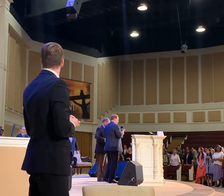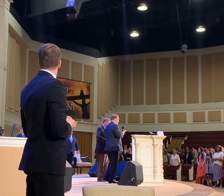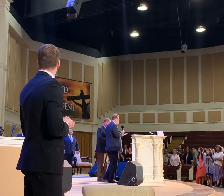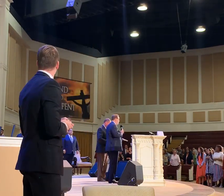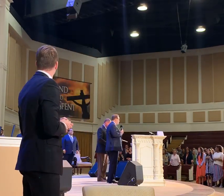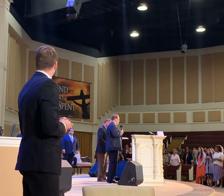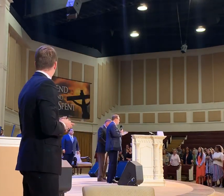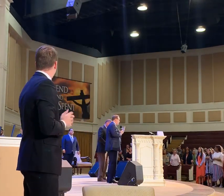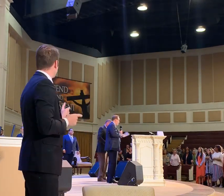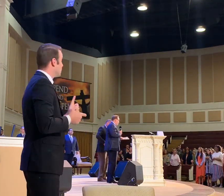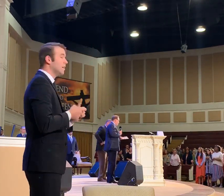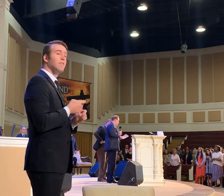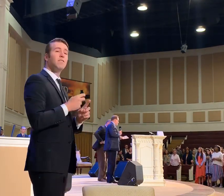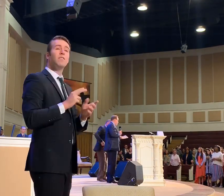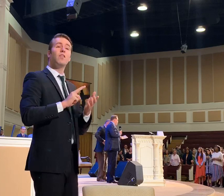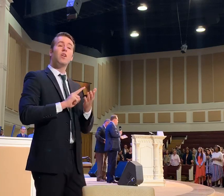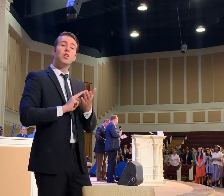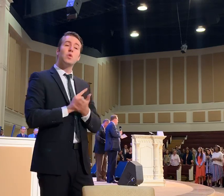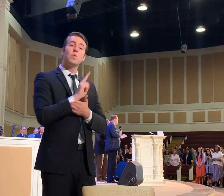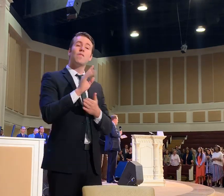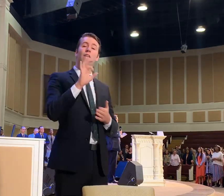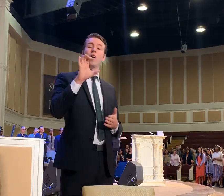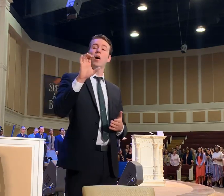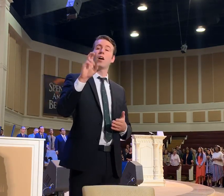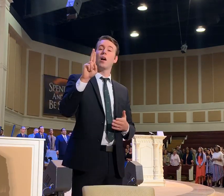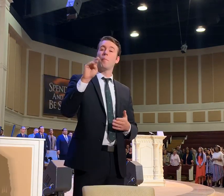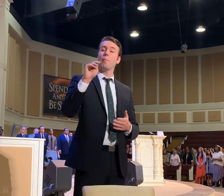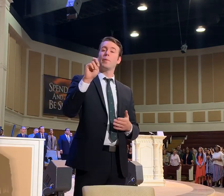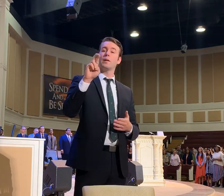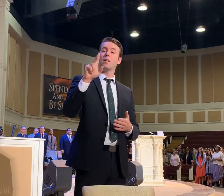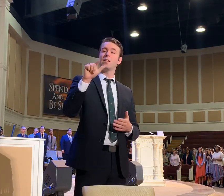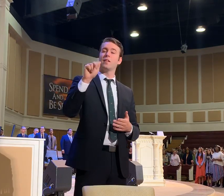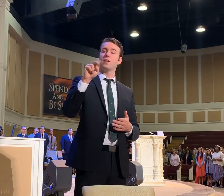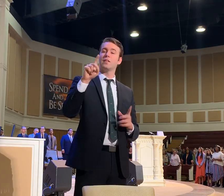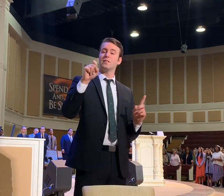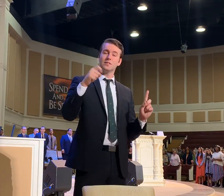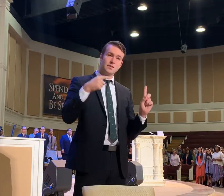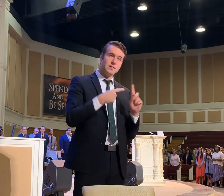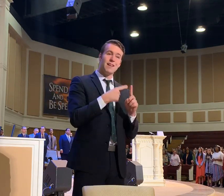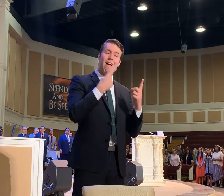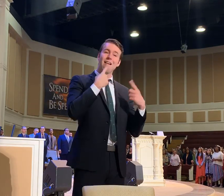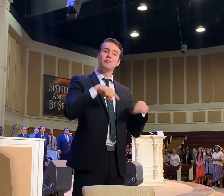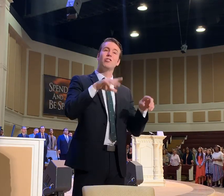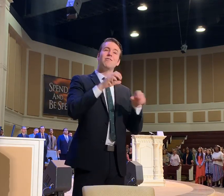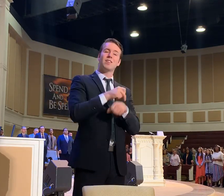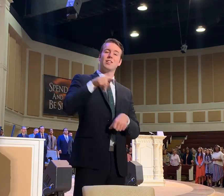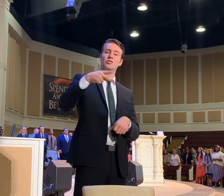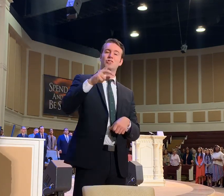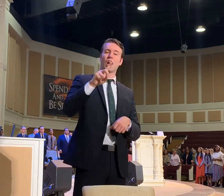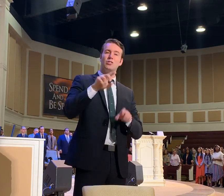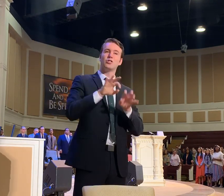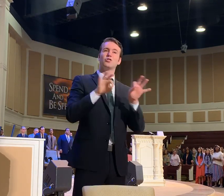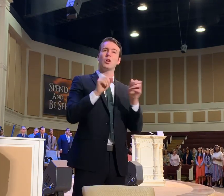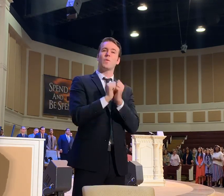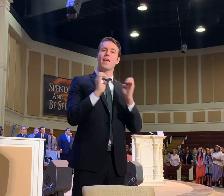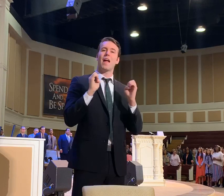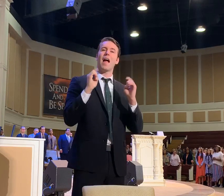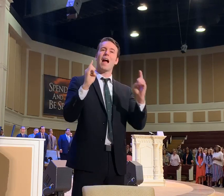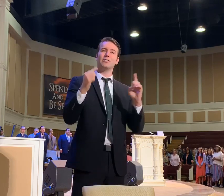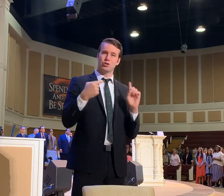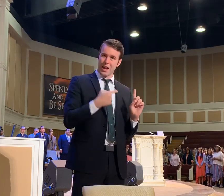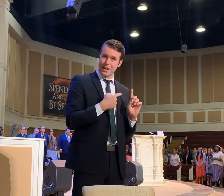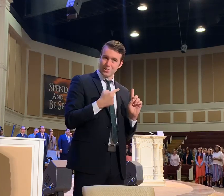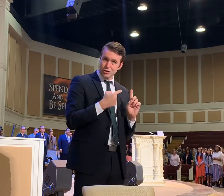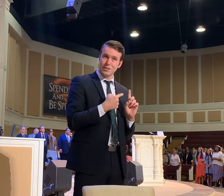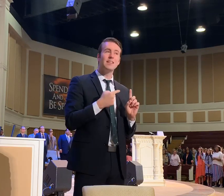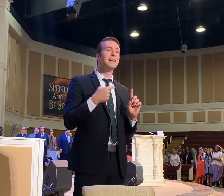From the University of Cumberland, Brother Dean Anderson achieved his doctorate degree in education and